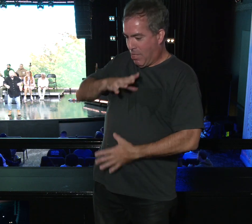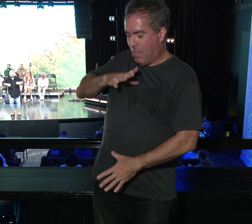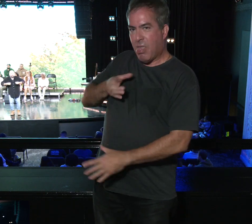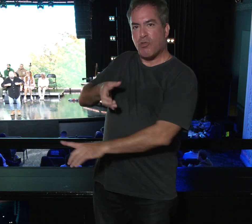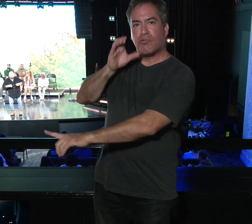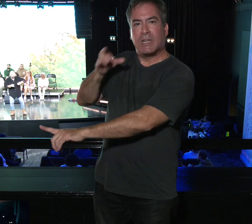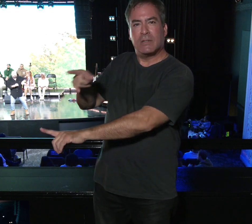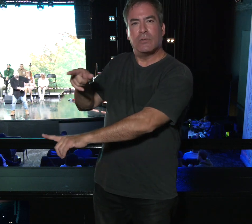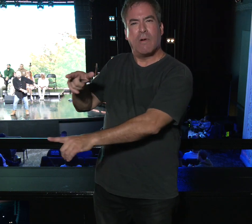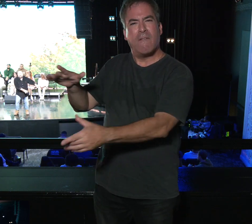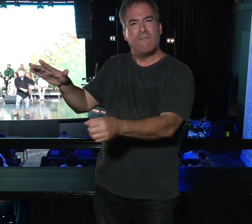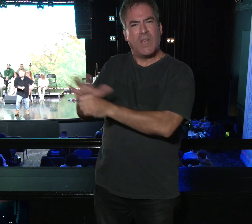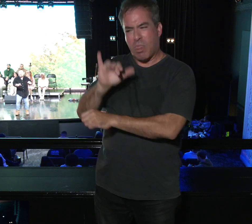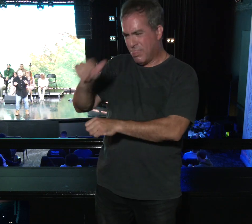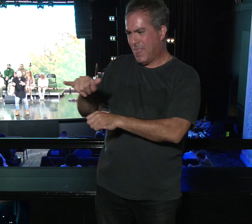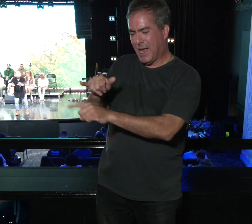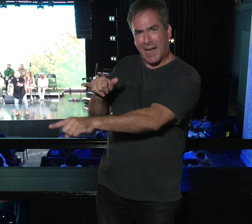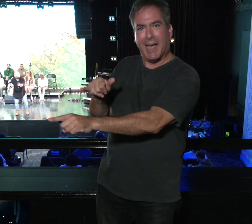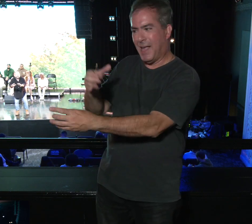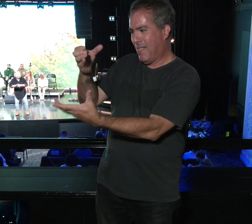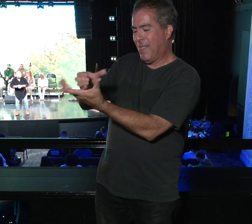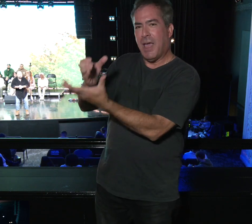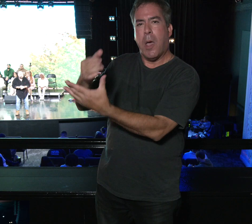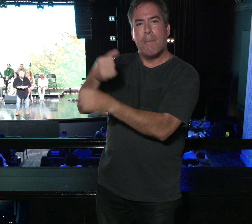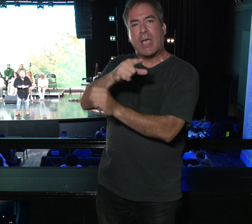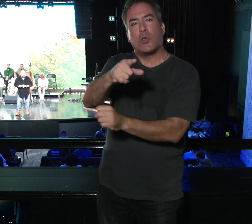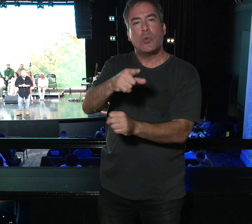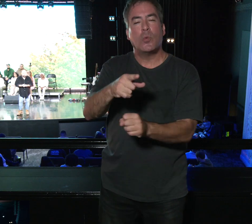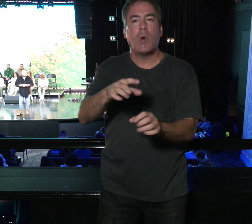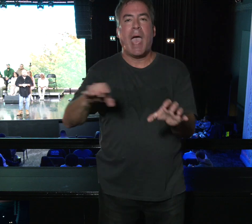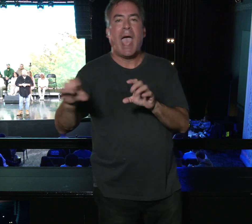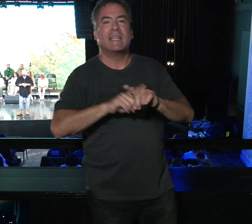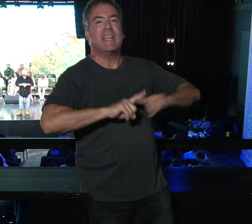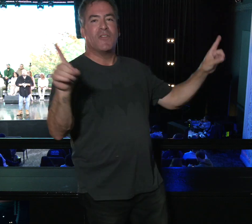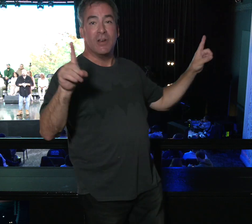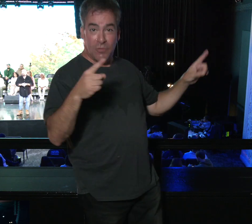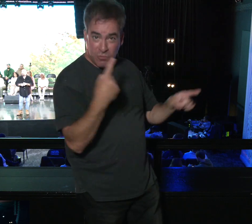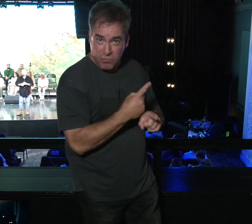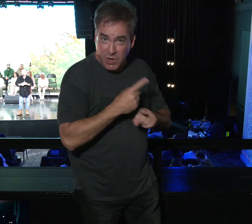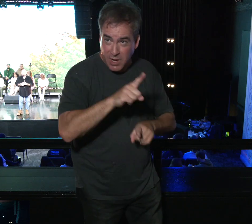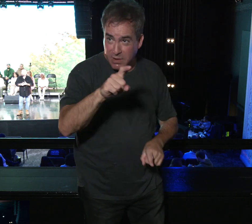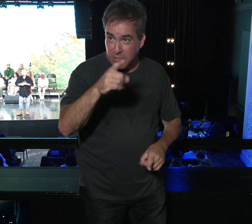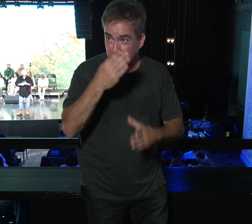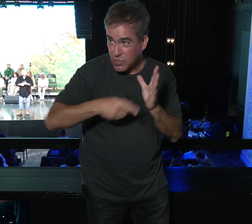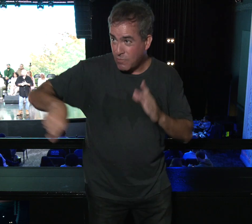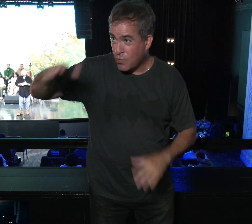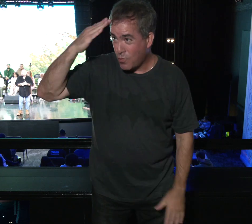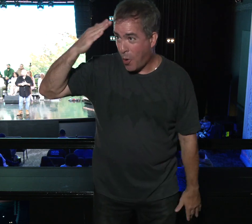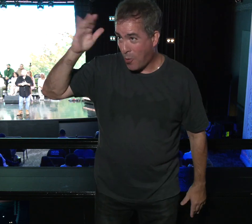those contents. And it makes you act a certain way, right? Some of you know.